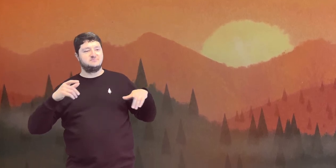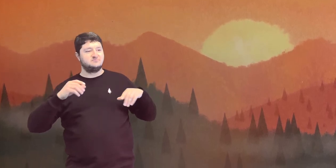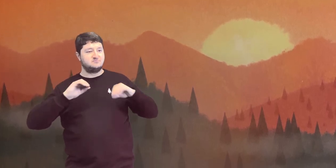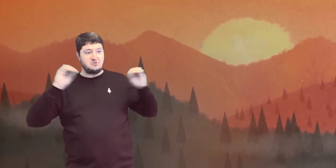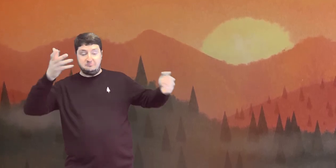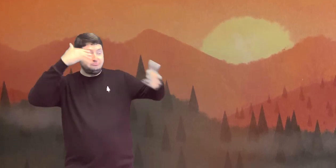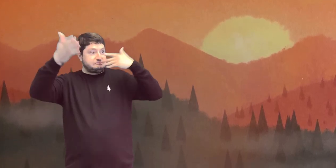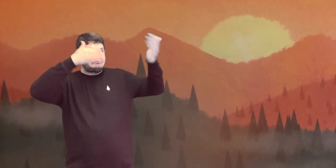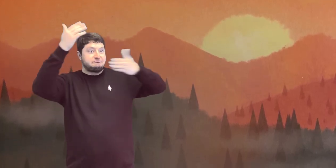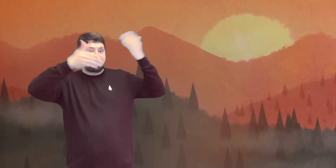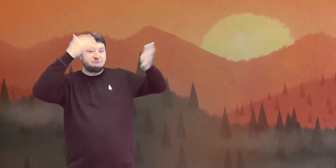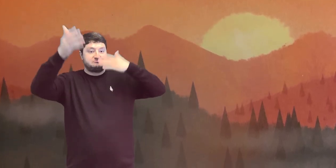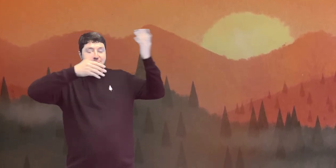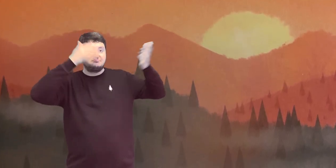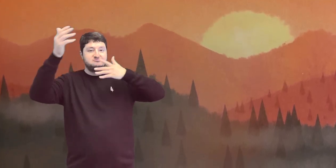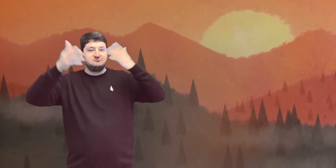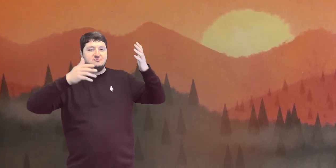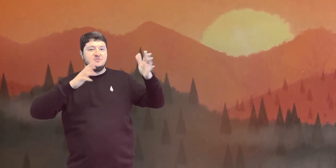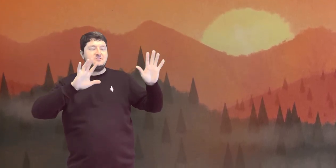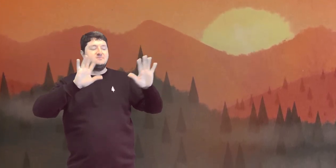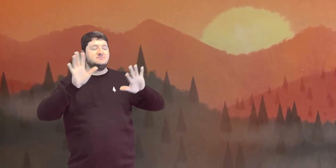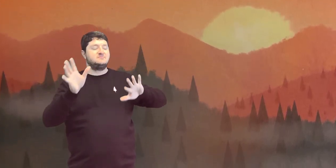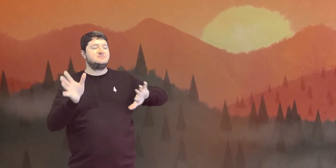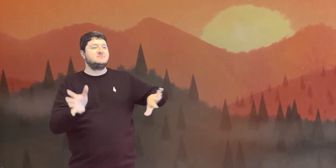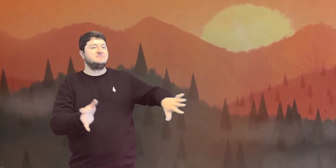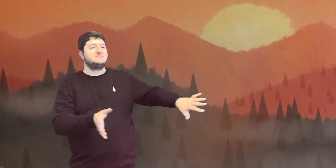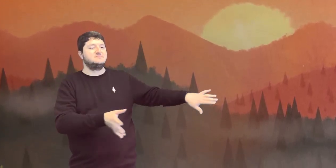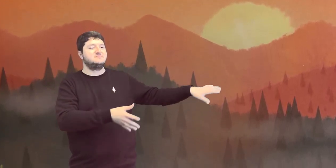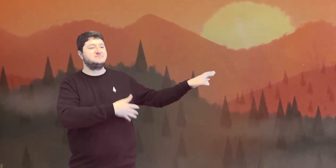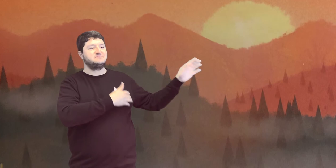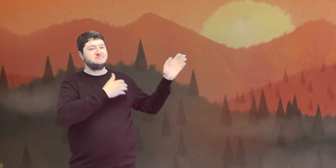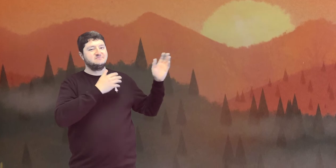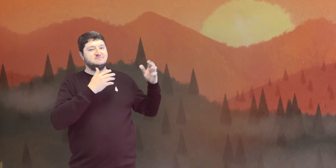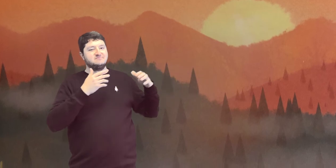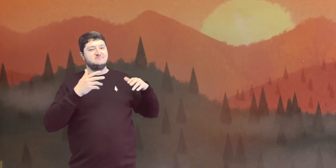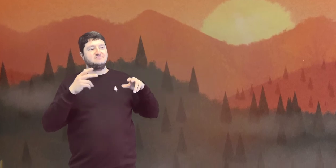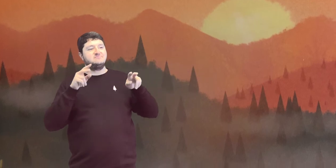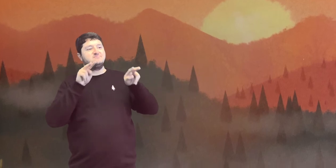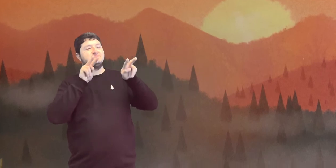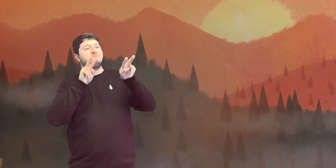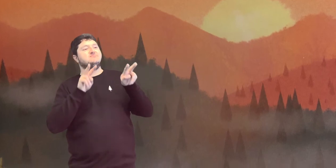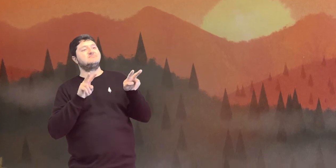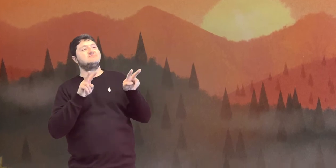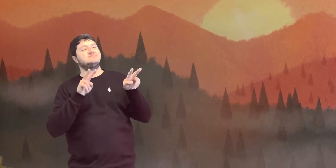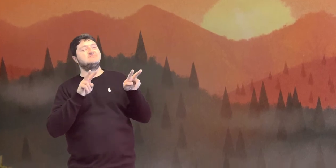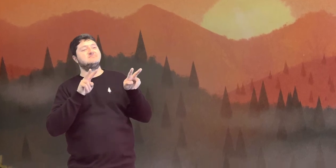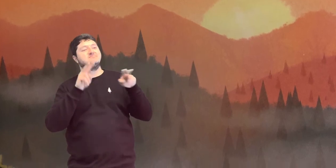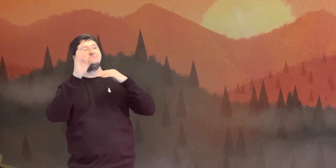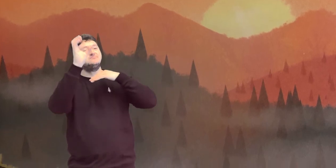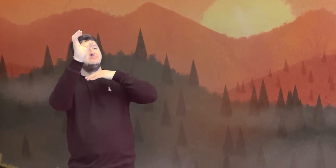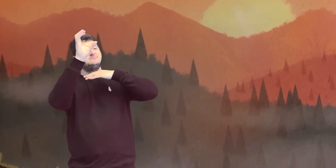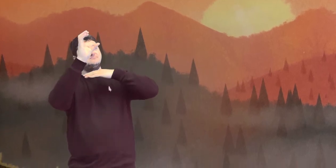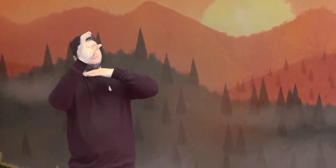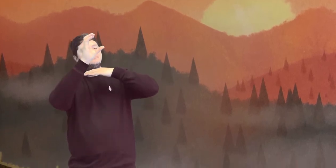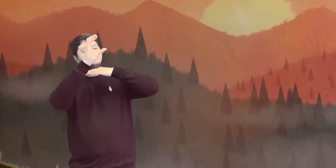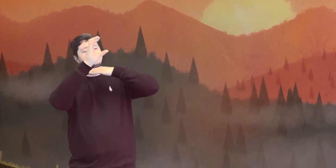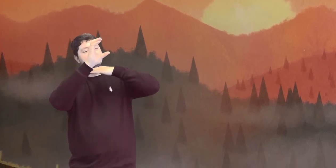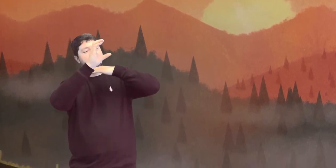It took a while Because there was no fast forward option But eventually The sun sank below the